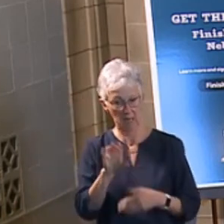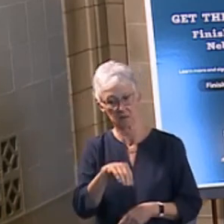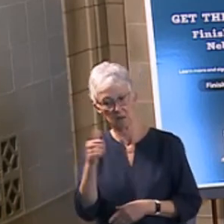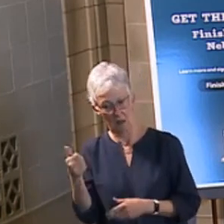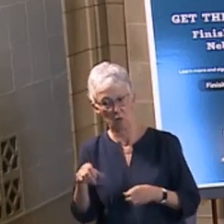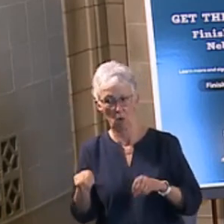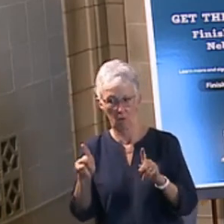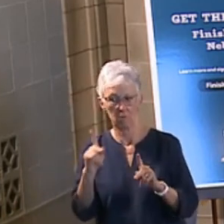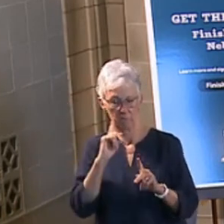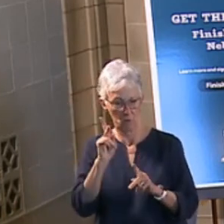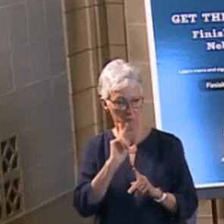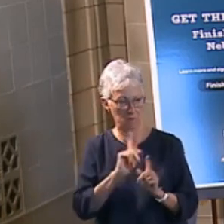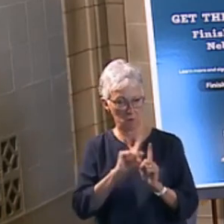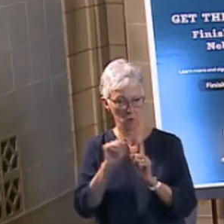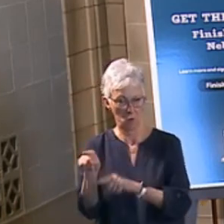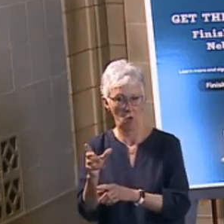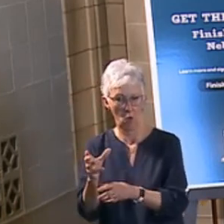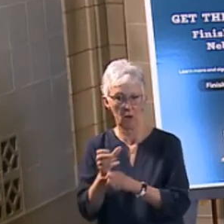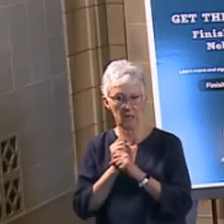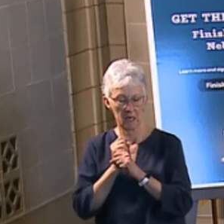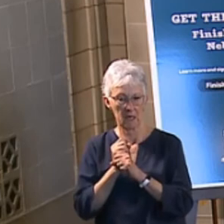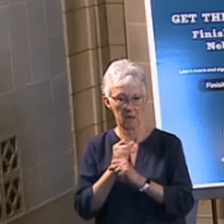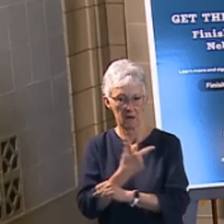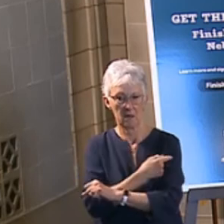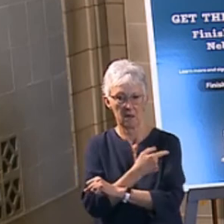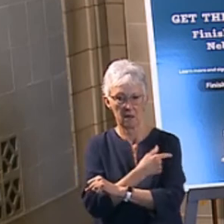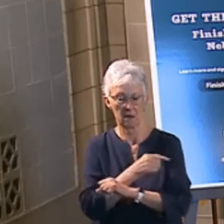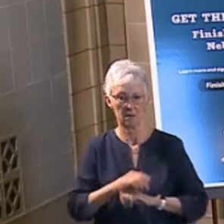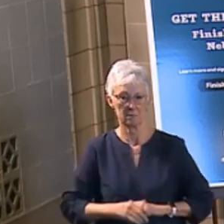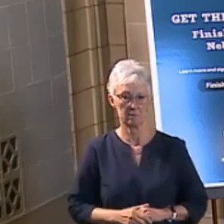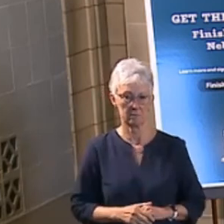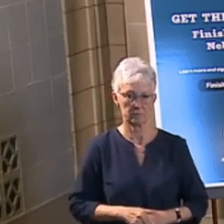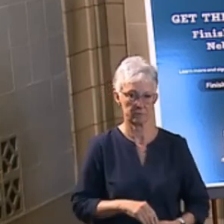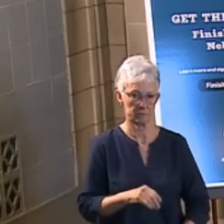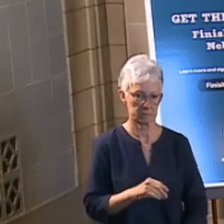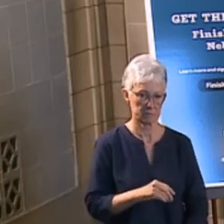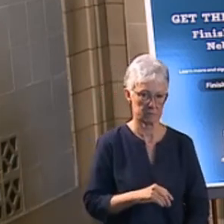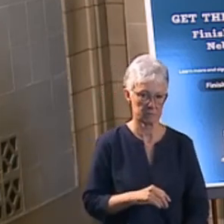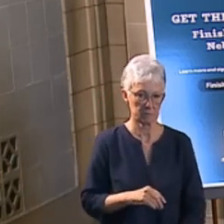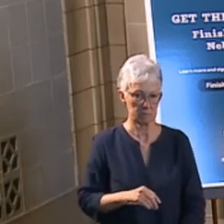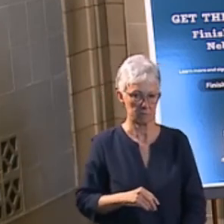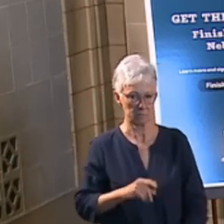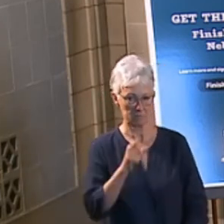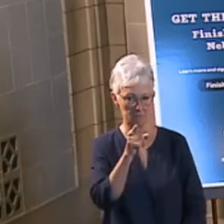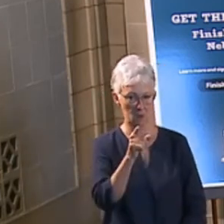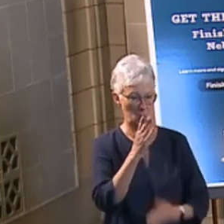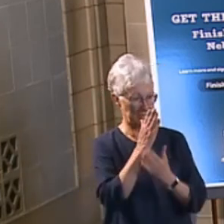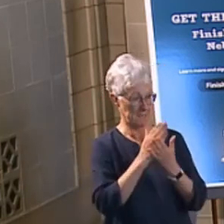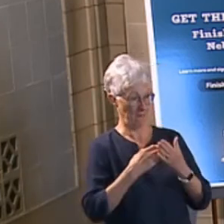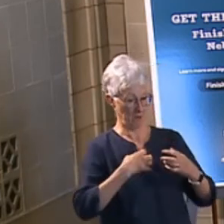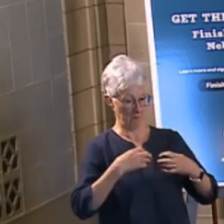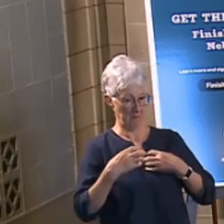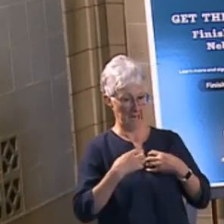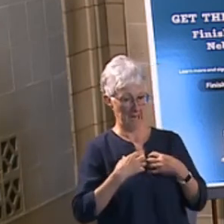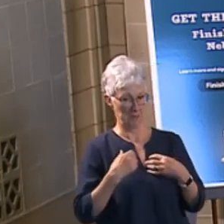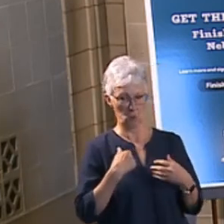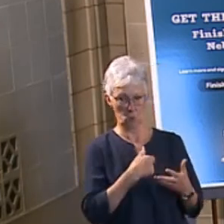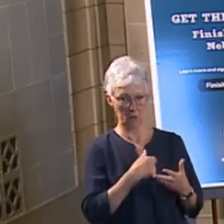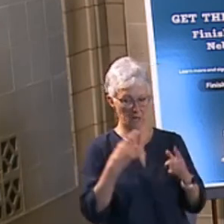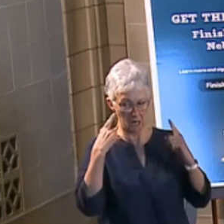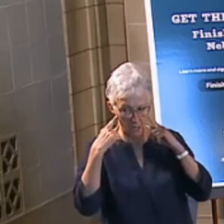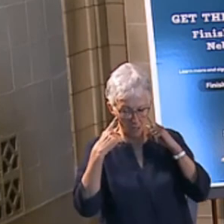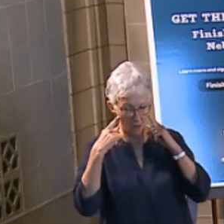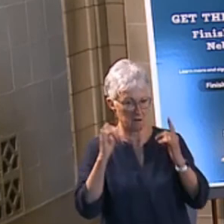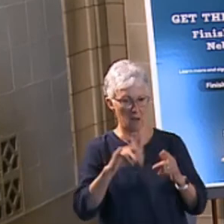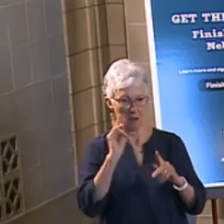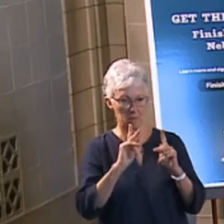people to get the vaccines. But I guess some of the complaints that we've had is that people have to go to these individual sites to figure